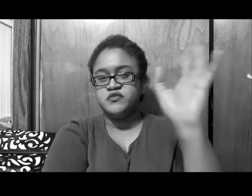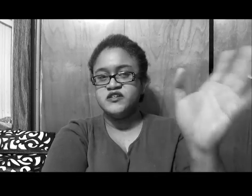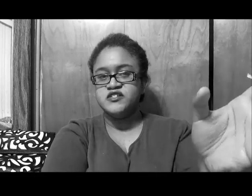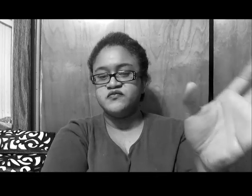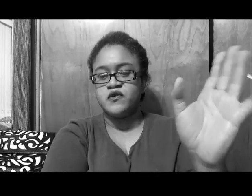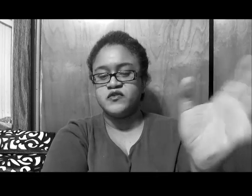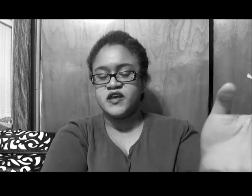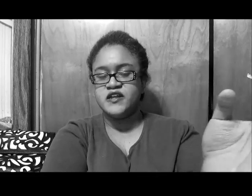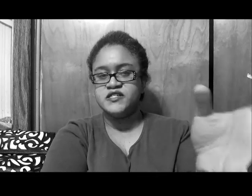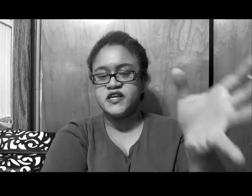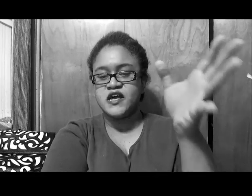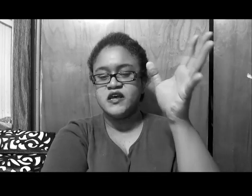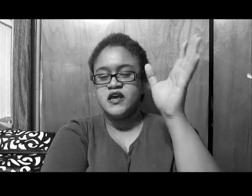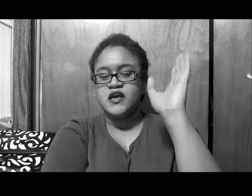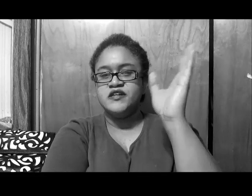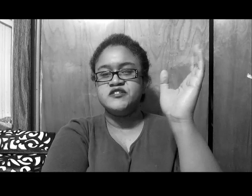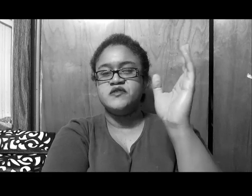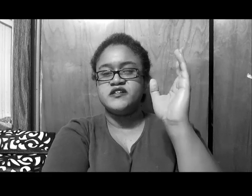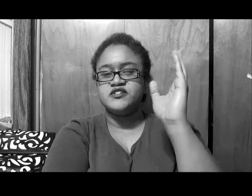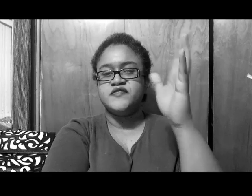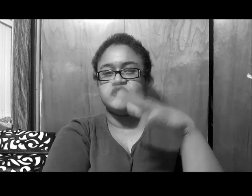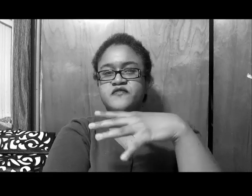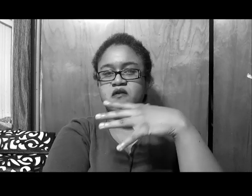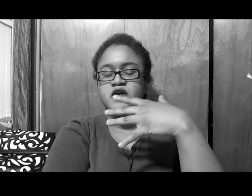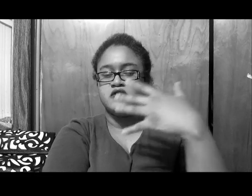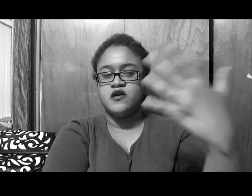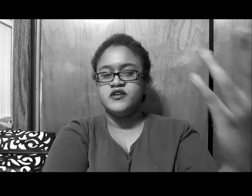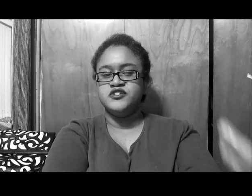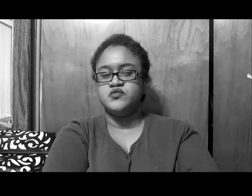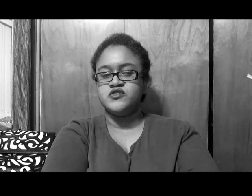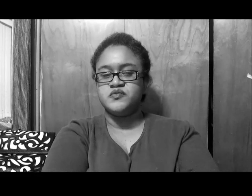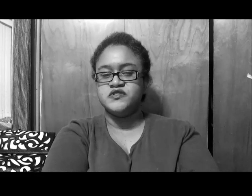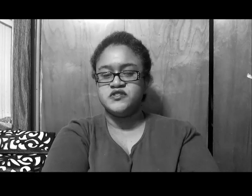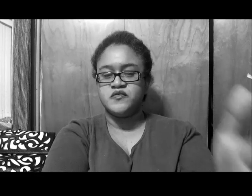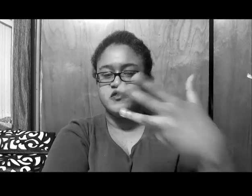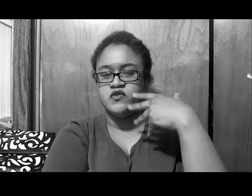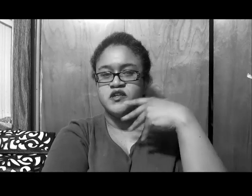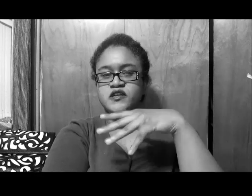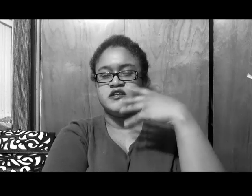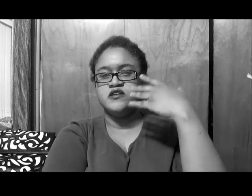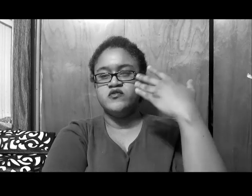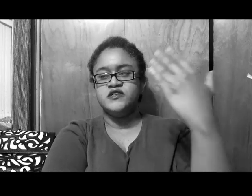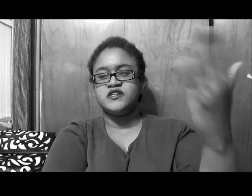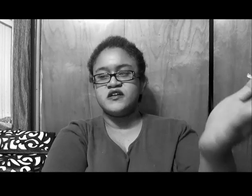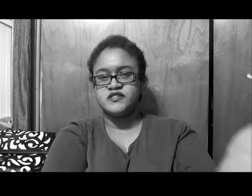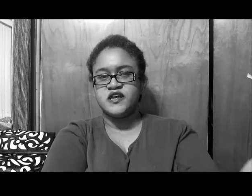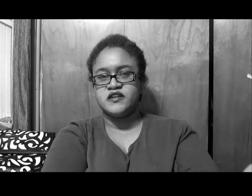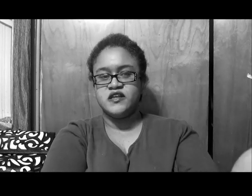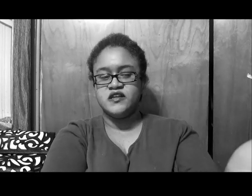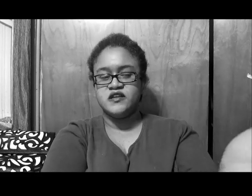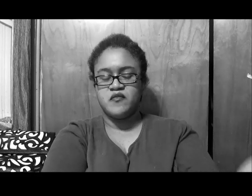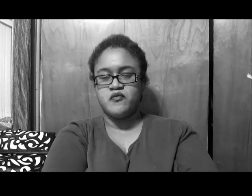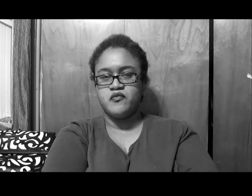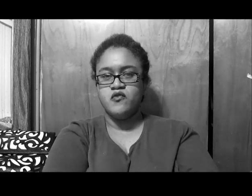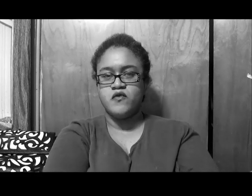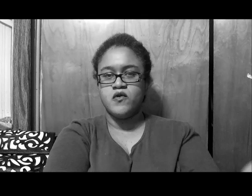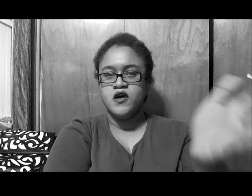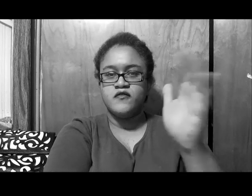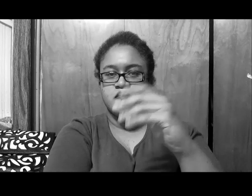blessings from Candy's dad, and he just felt like, this is future mother-in-law, he just wants peace and stuff, but he really, it really is kind of sad, that he didn't have approval, from